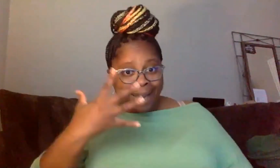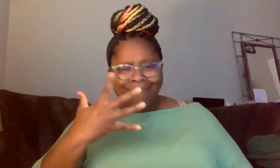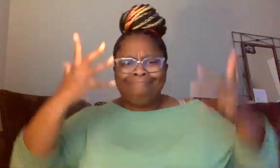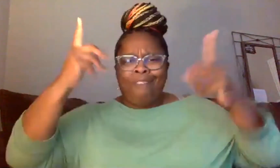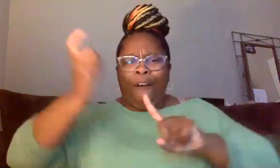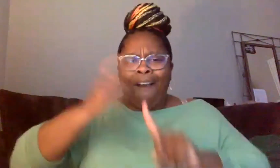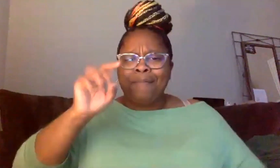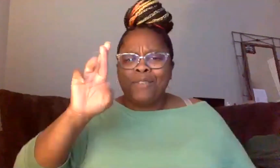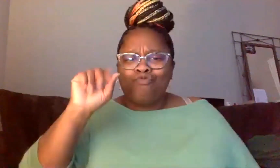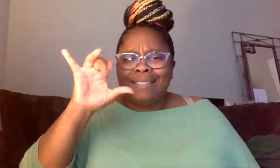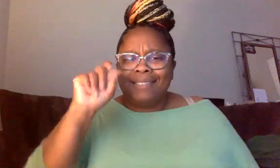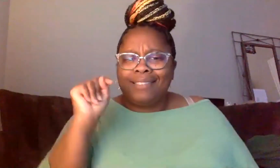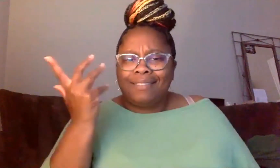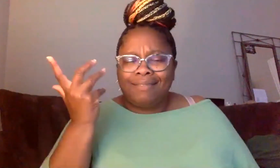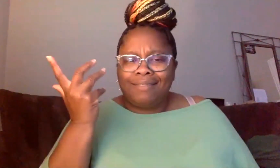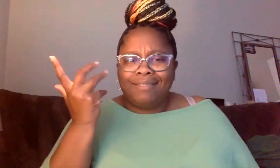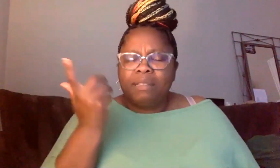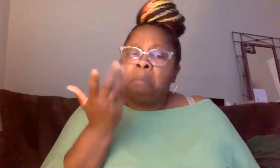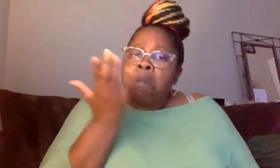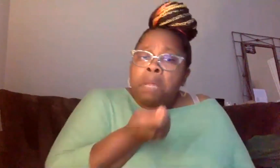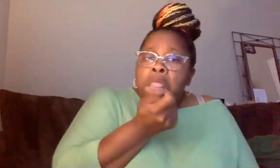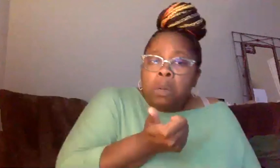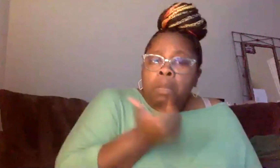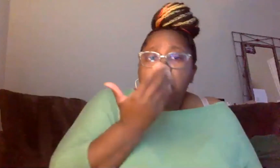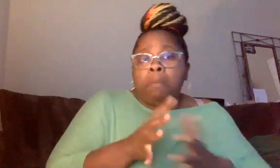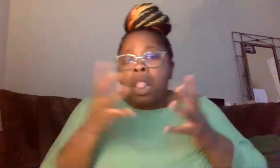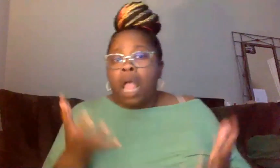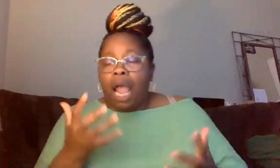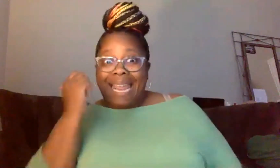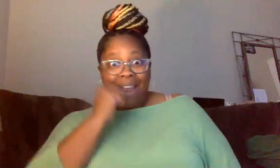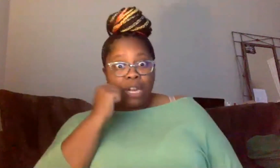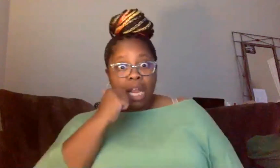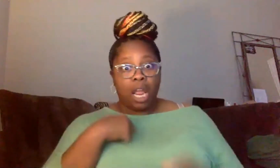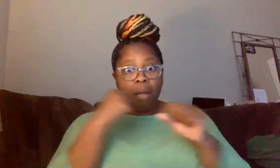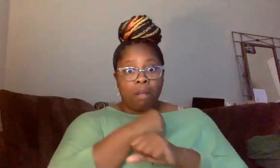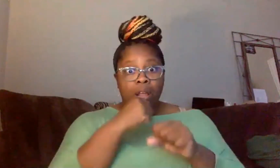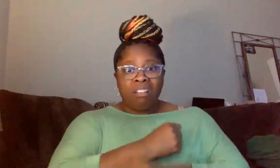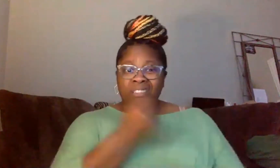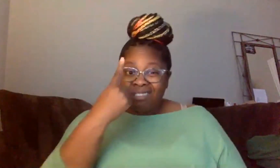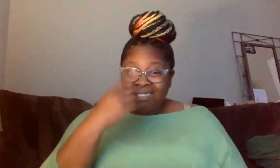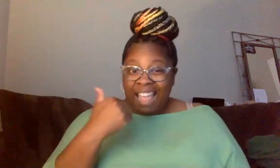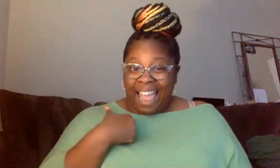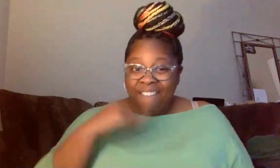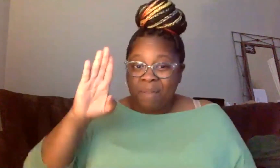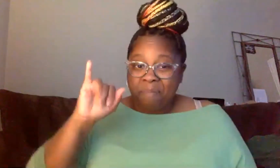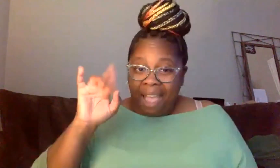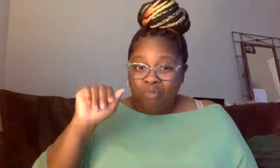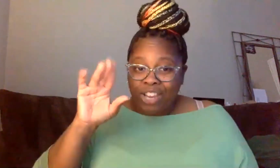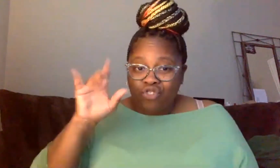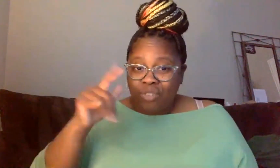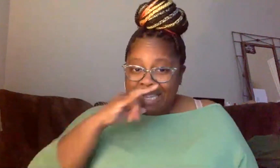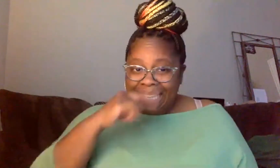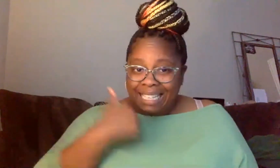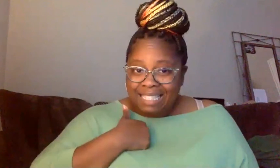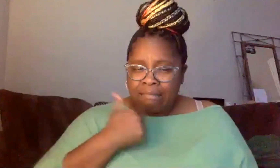only a matter of degree. I battle every single day and I have biracial kids and teach it for a living. And I